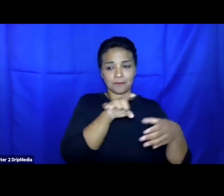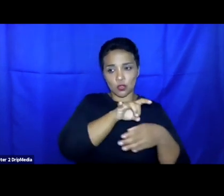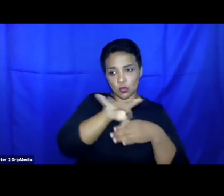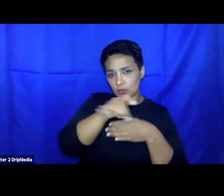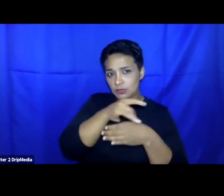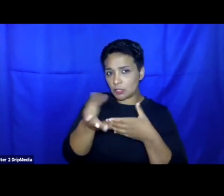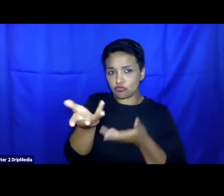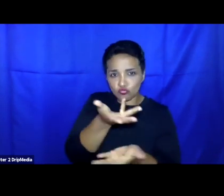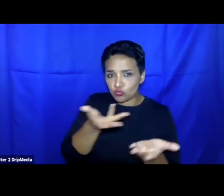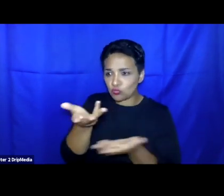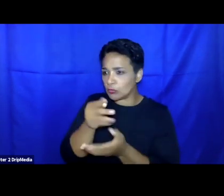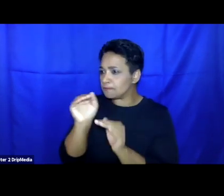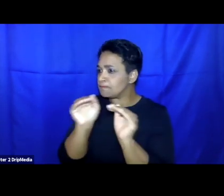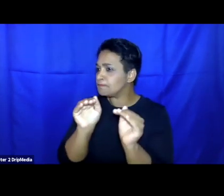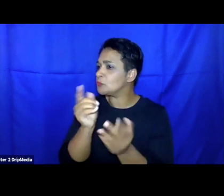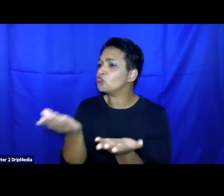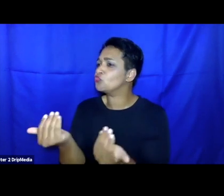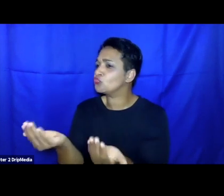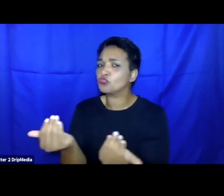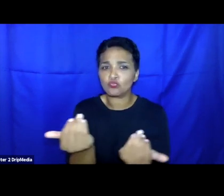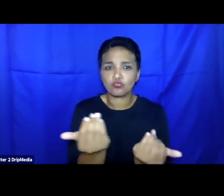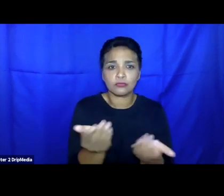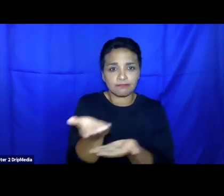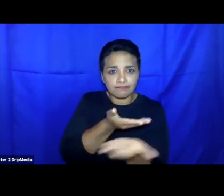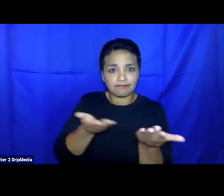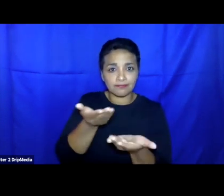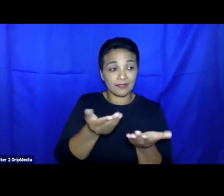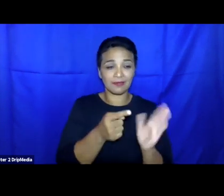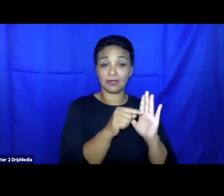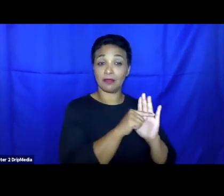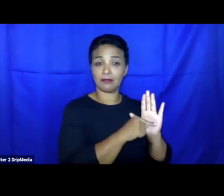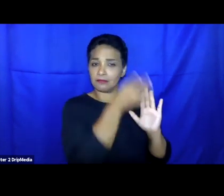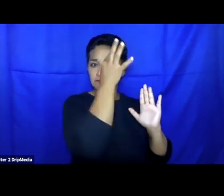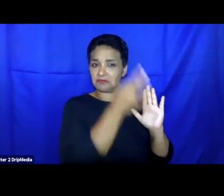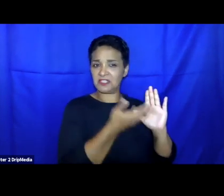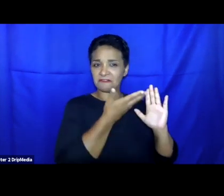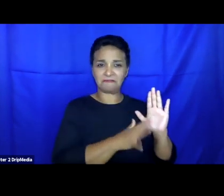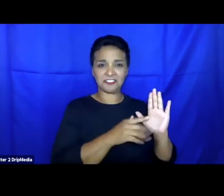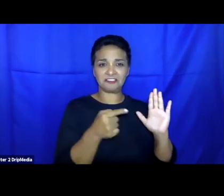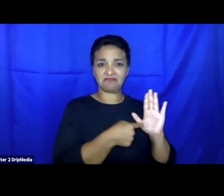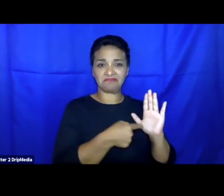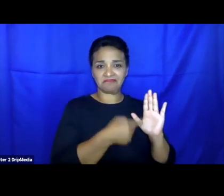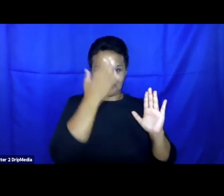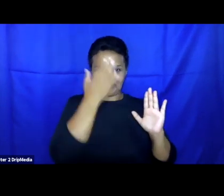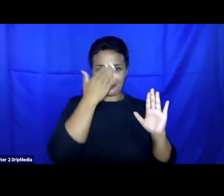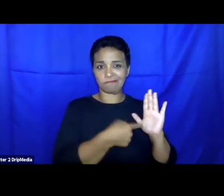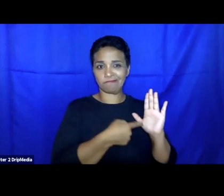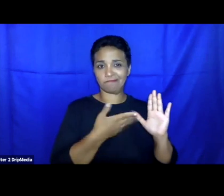matters that have already been decided and where the terrain of discourse is predetermined and the risk that that poses